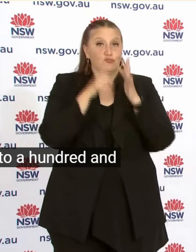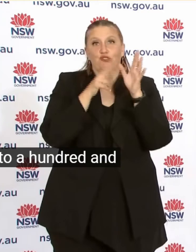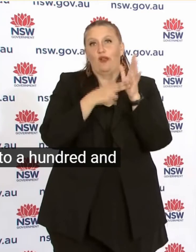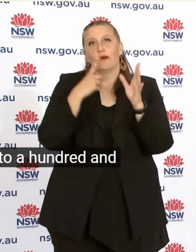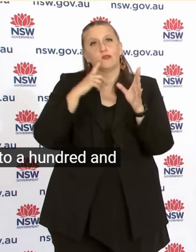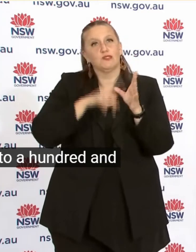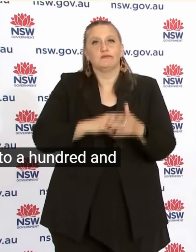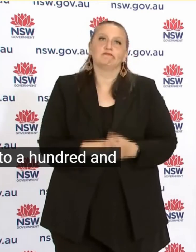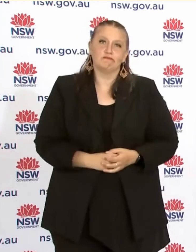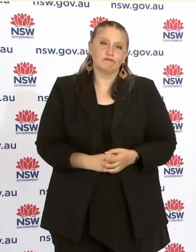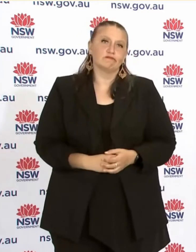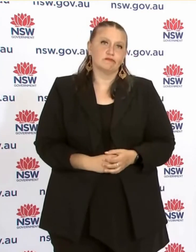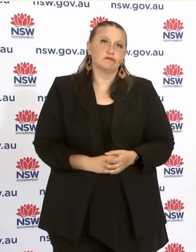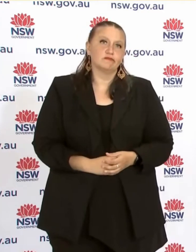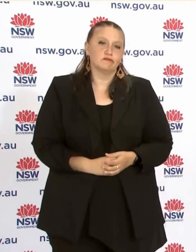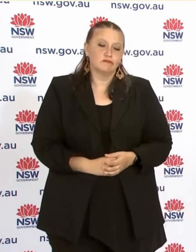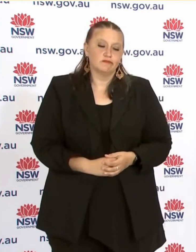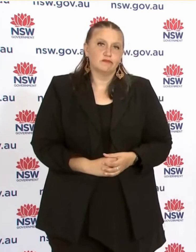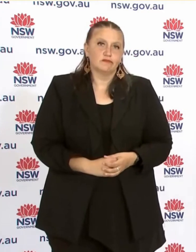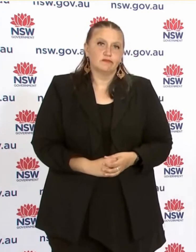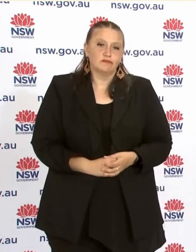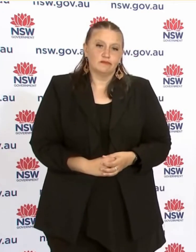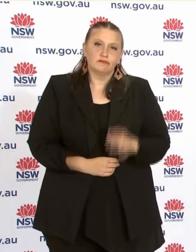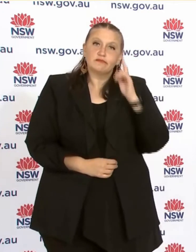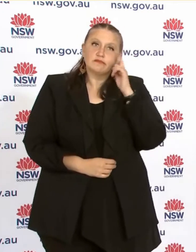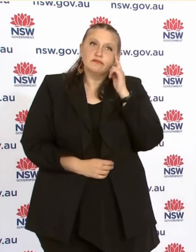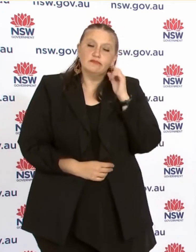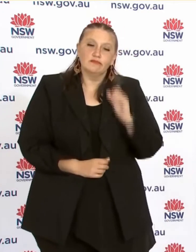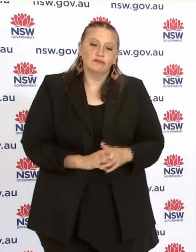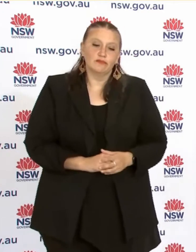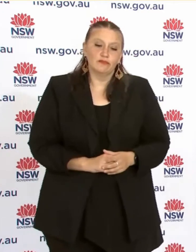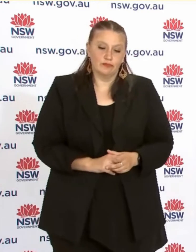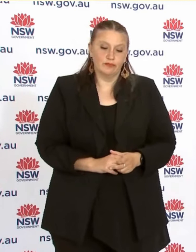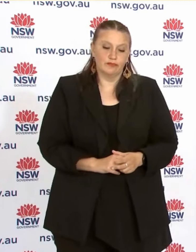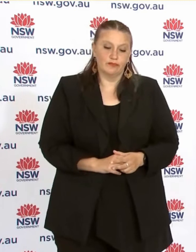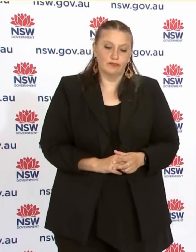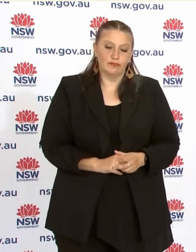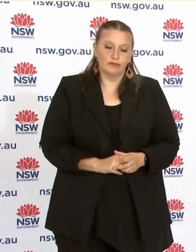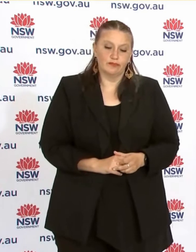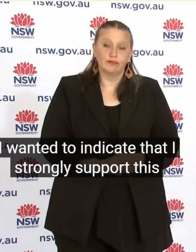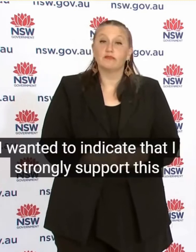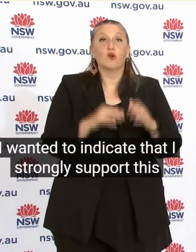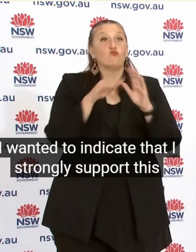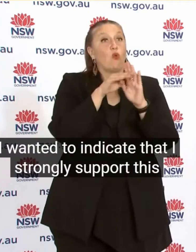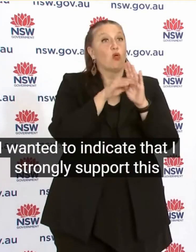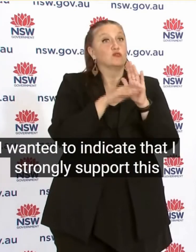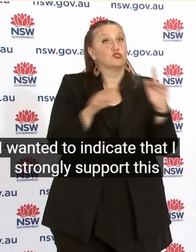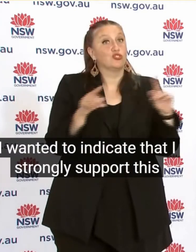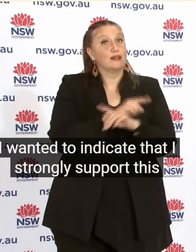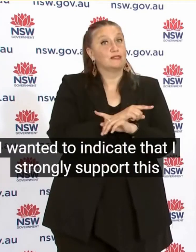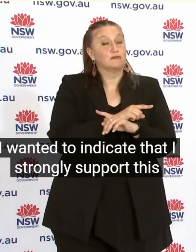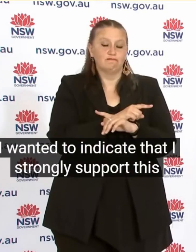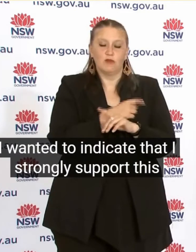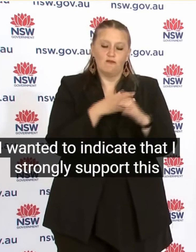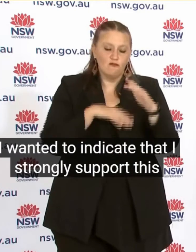I wanted To indicate That I strongly Support this Comprehensive bundle Of new measures